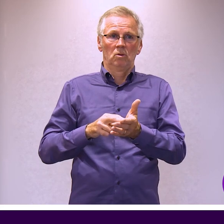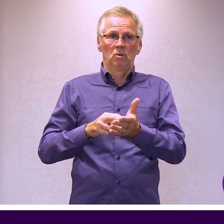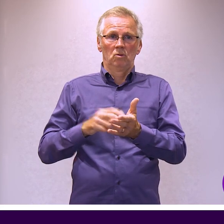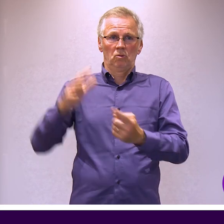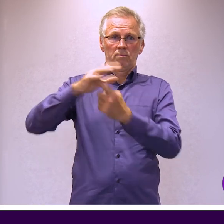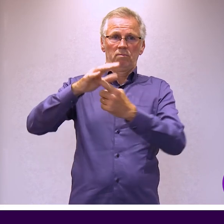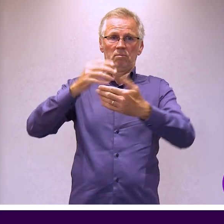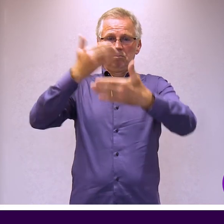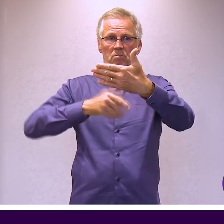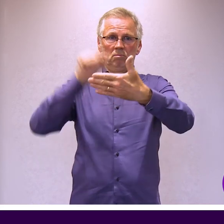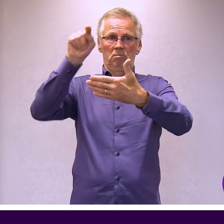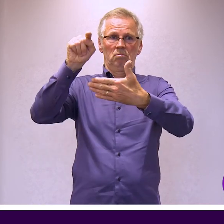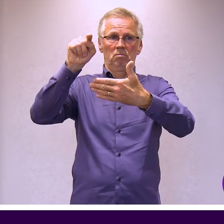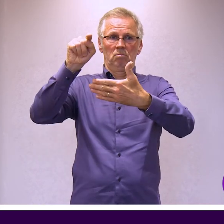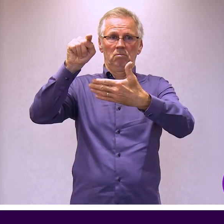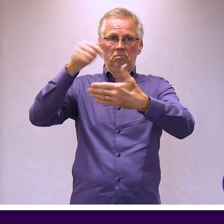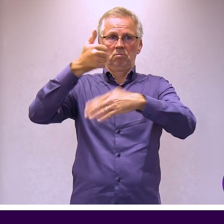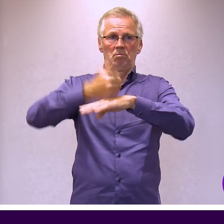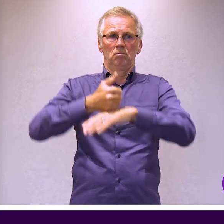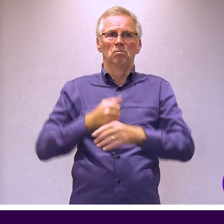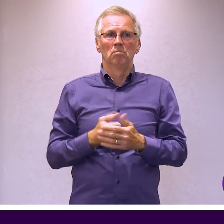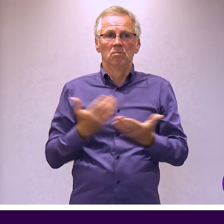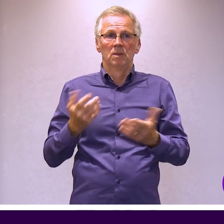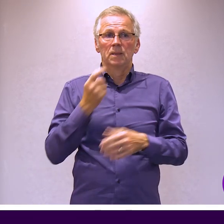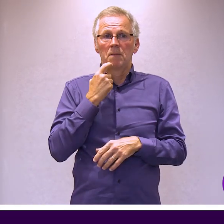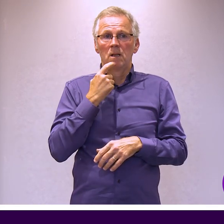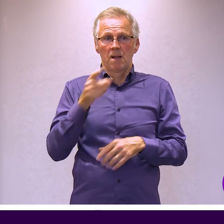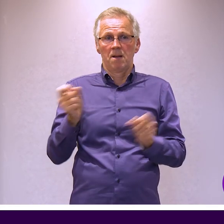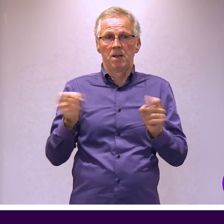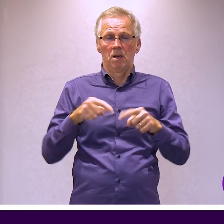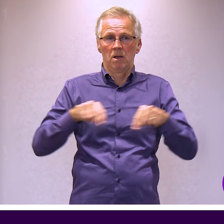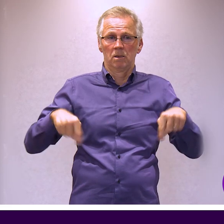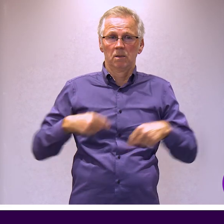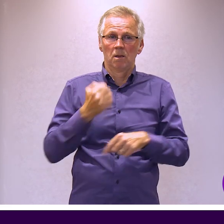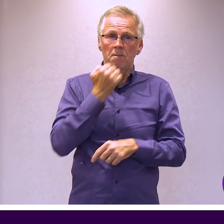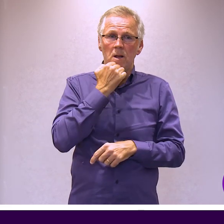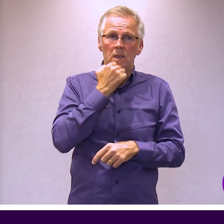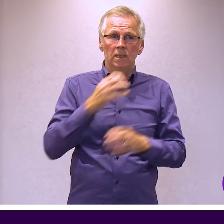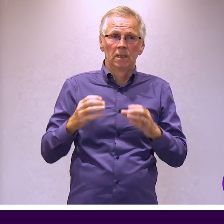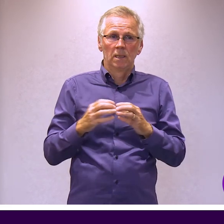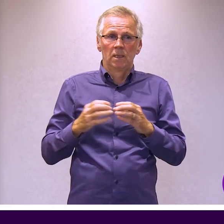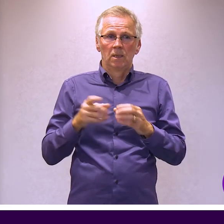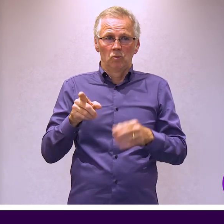do not have an account, you can use the register facility at the top of the box office page to set one up.